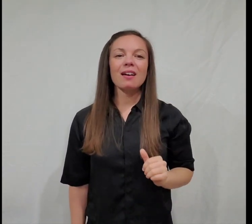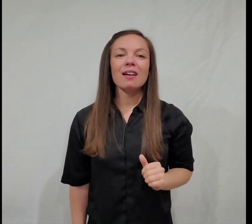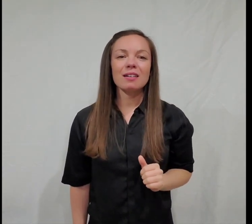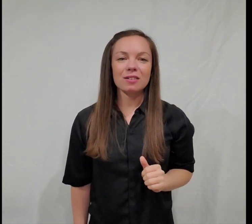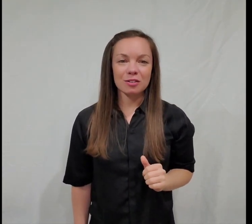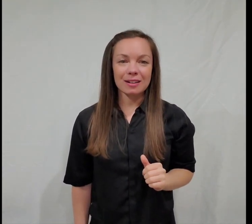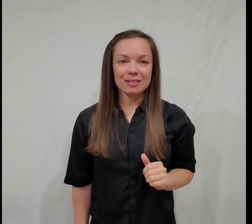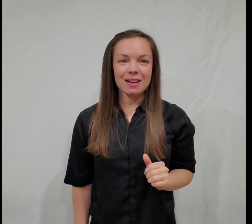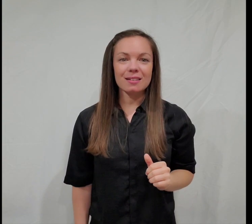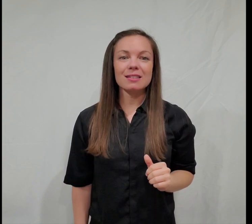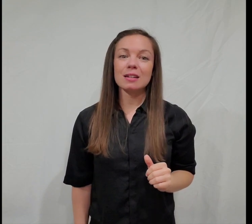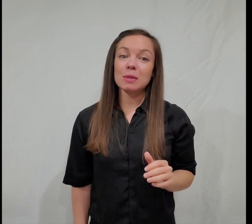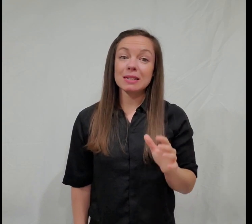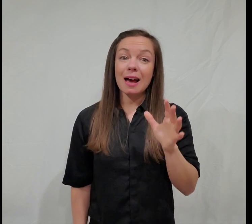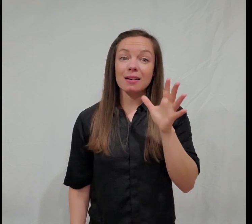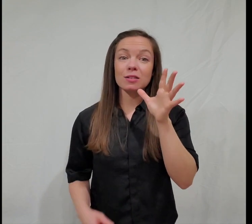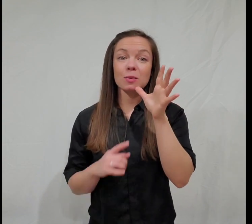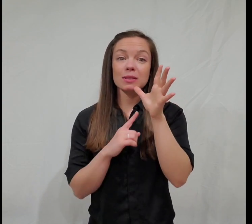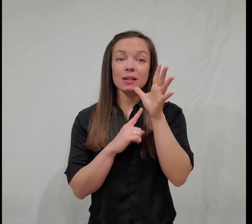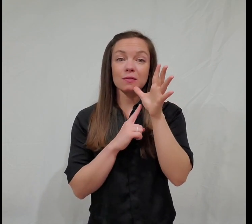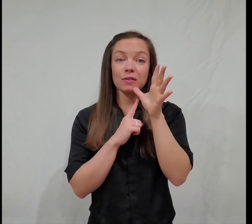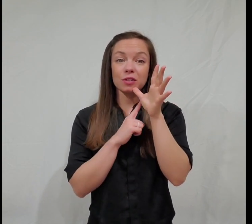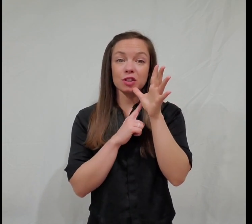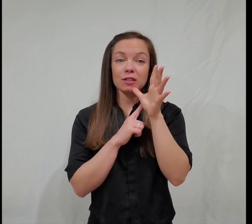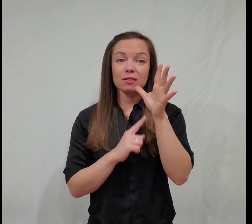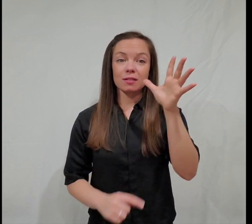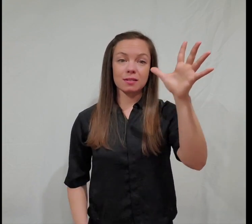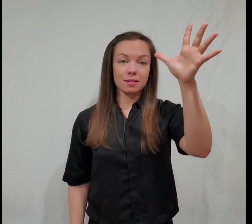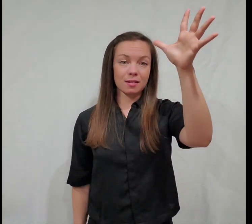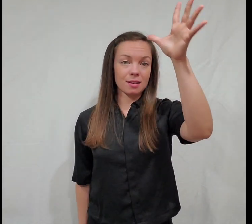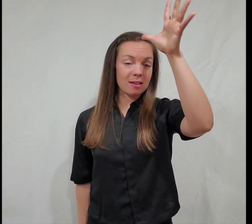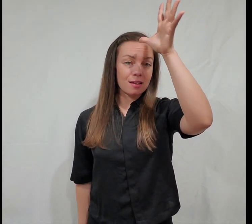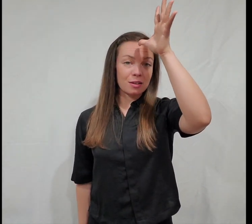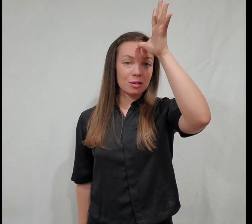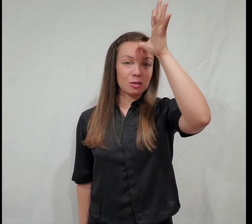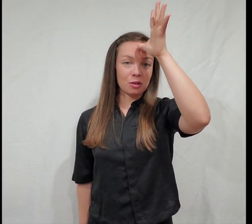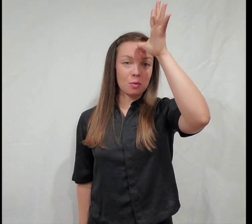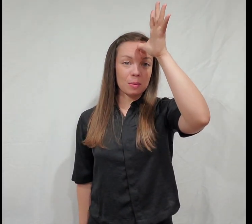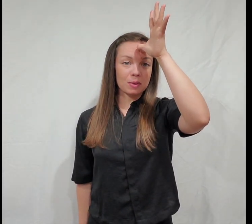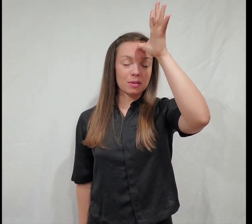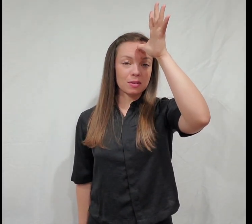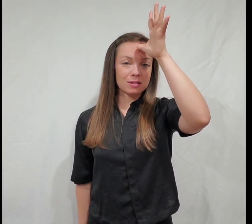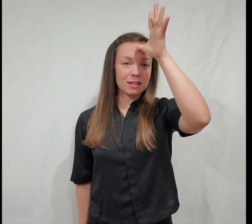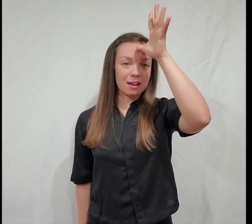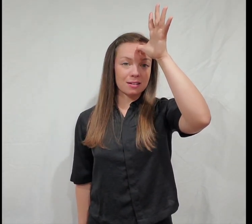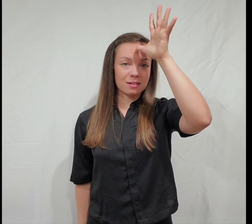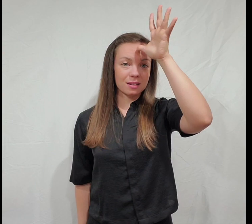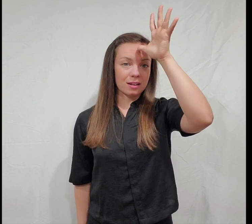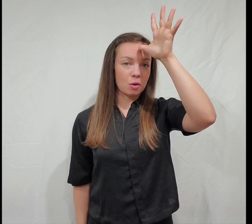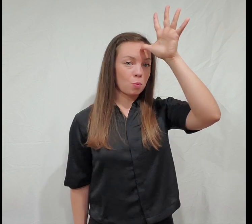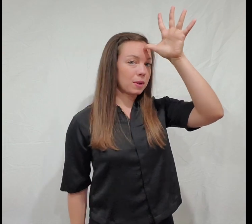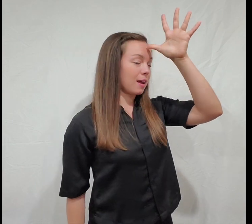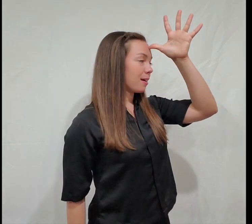Your next sign is going to be dad. So instead of up the chin, you're go up here, dad. Again, open hand,